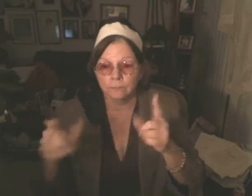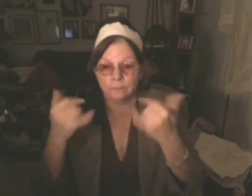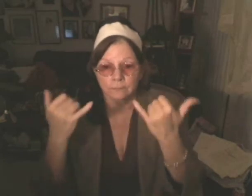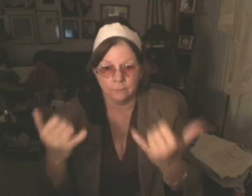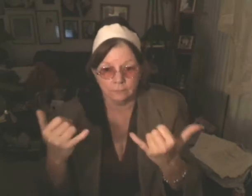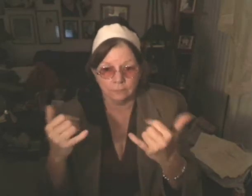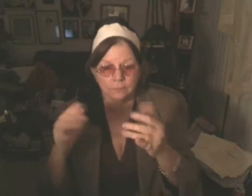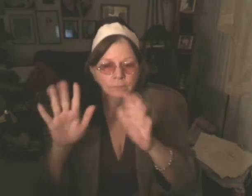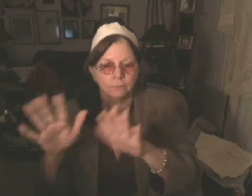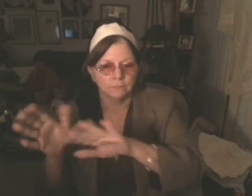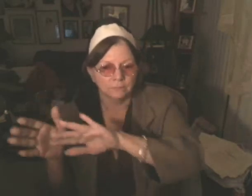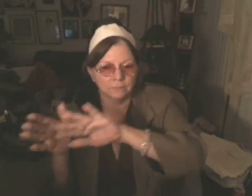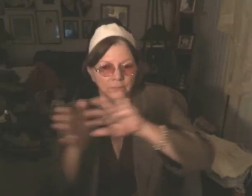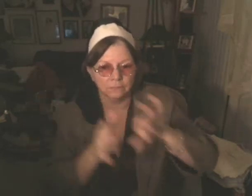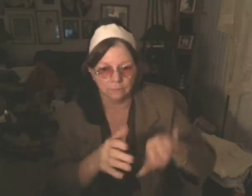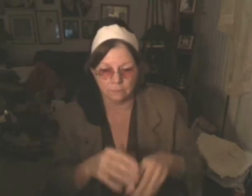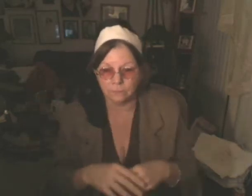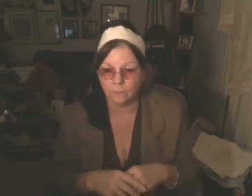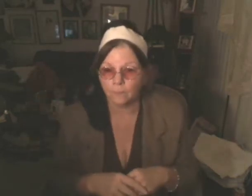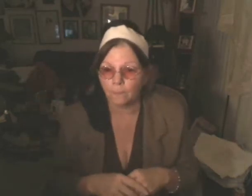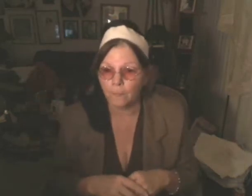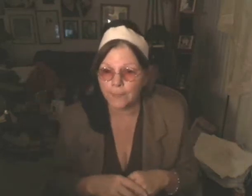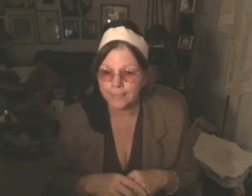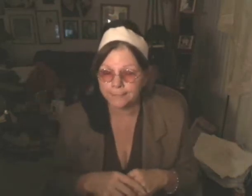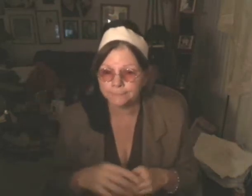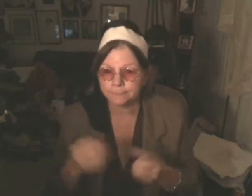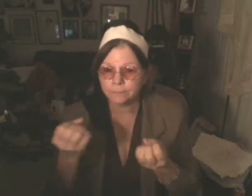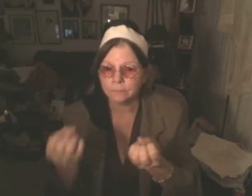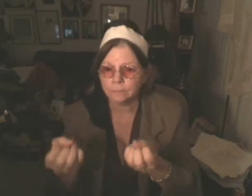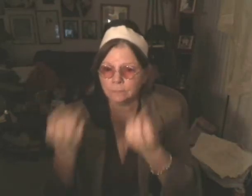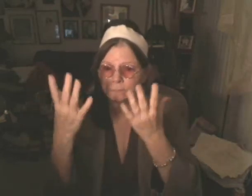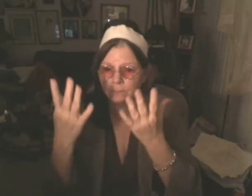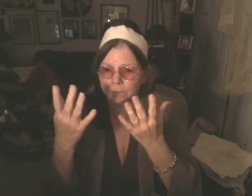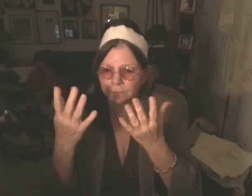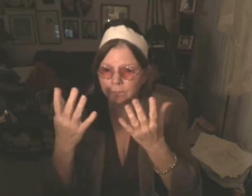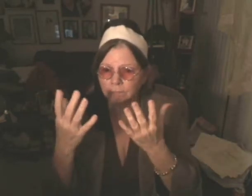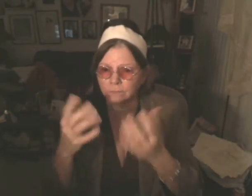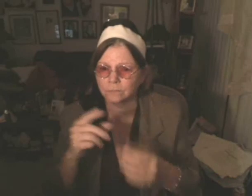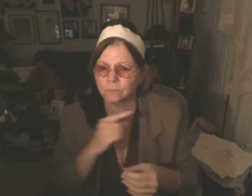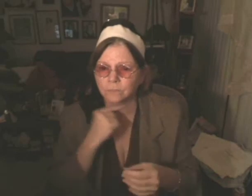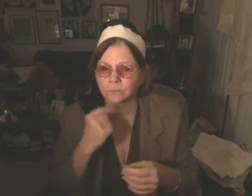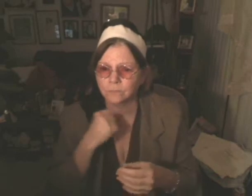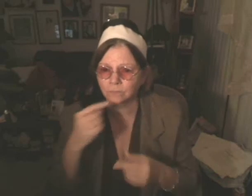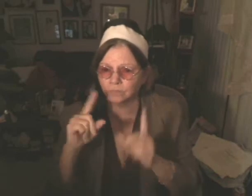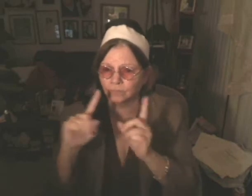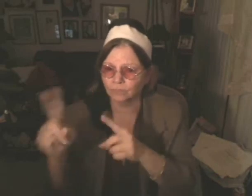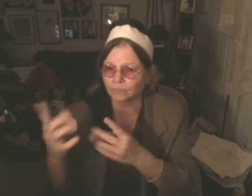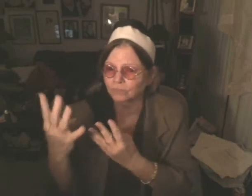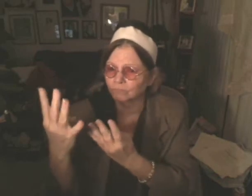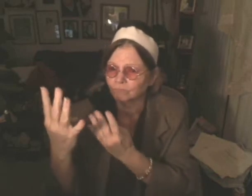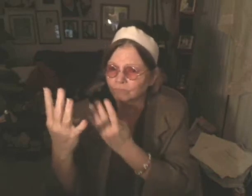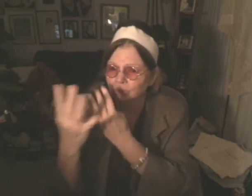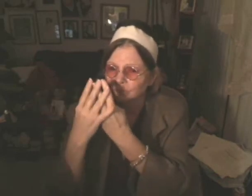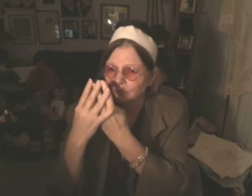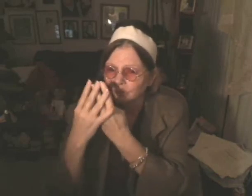hourglass. I was home, laying on the couch, just dying. My sister Pam called the Cancer Treatment Centers of America.